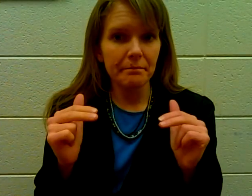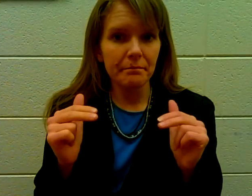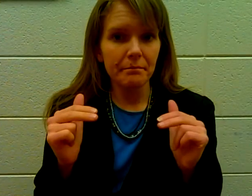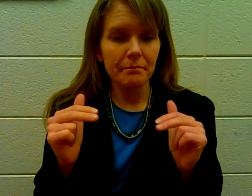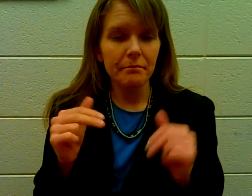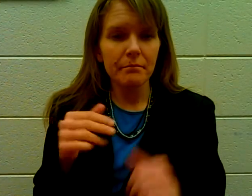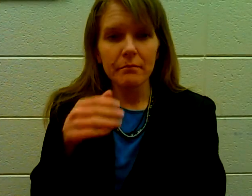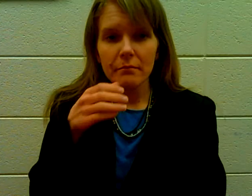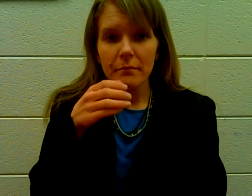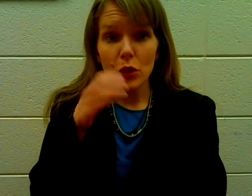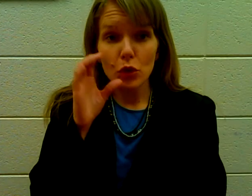Drinks.